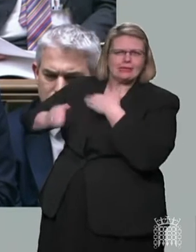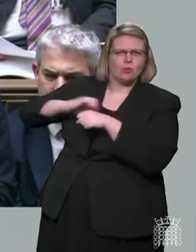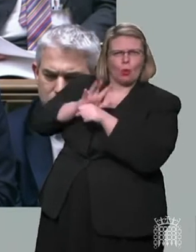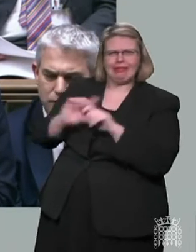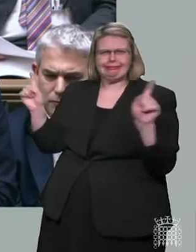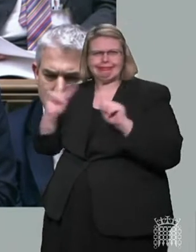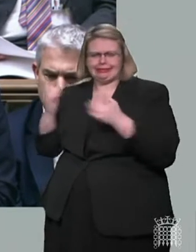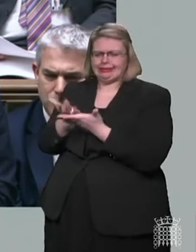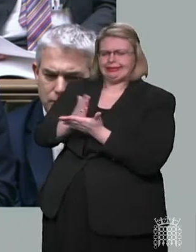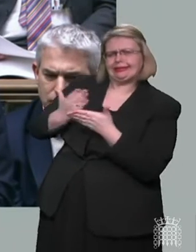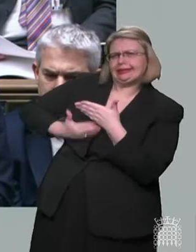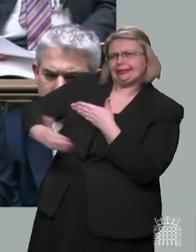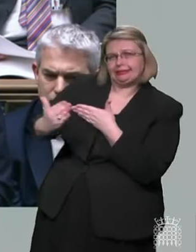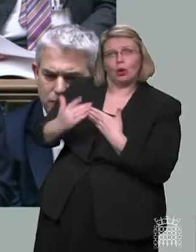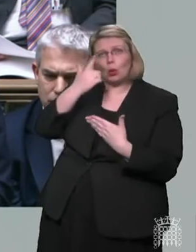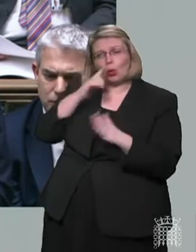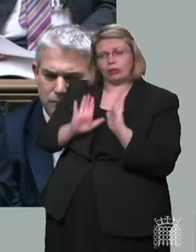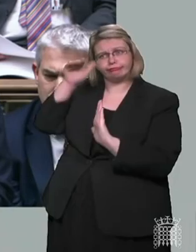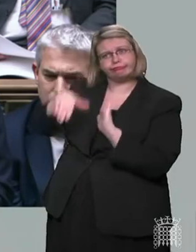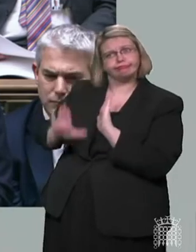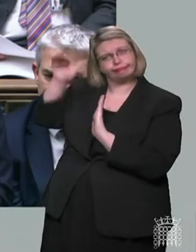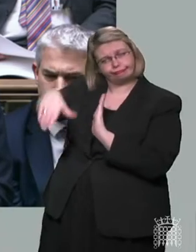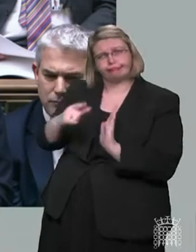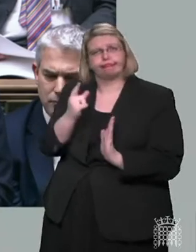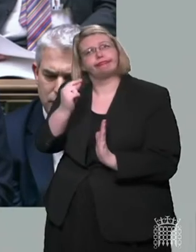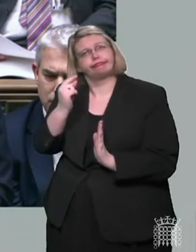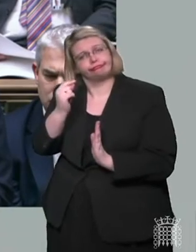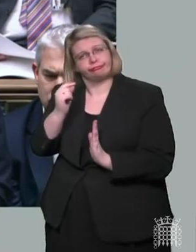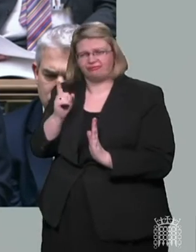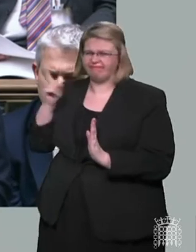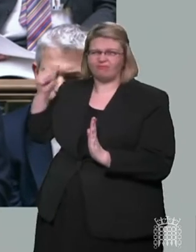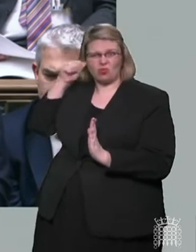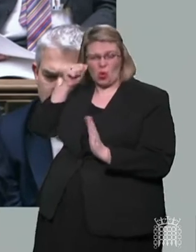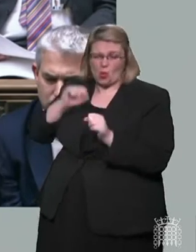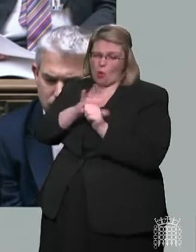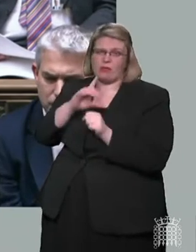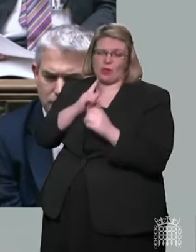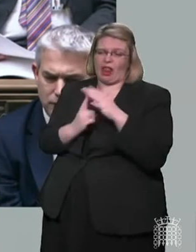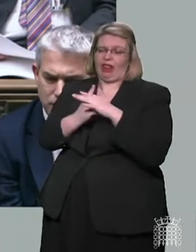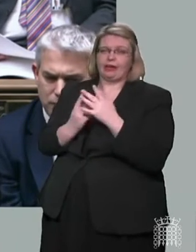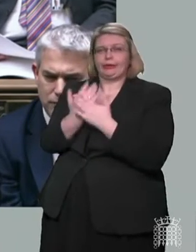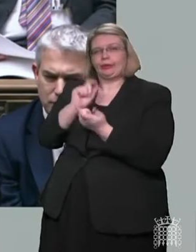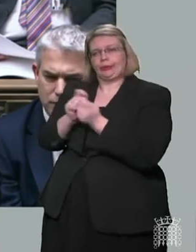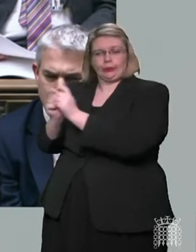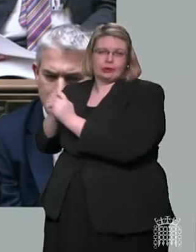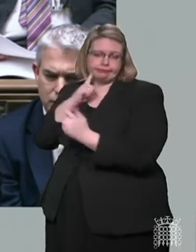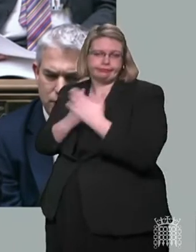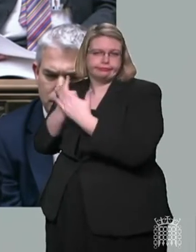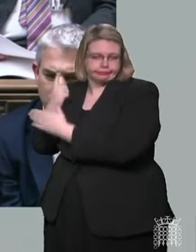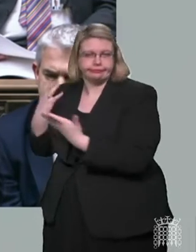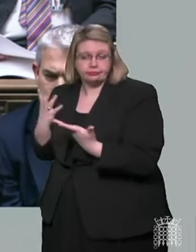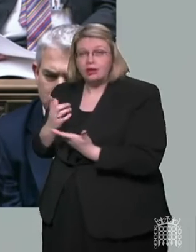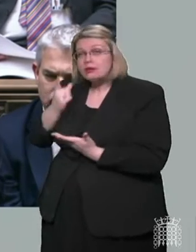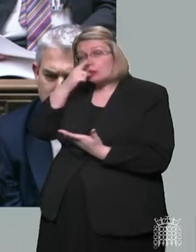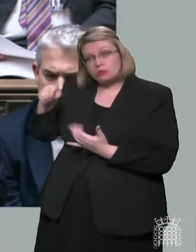course, be significant resurgences. They are certain there will be new variants, and it is very possible they will be